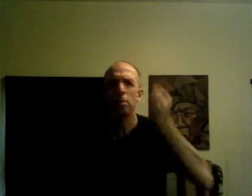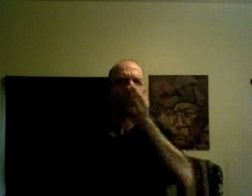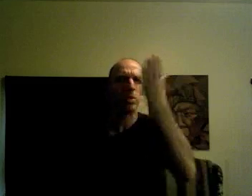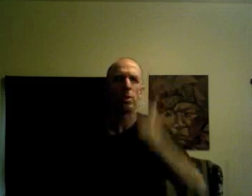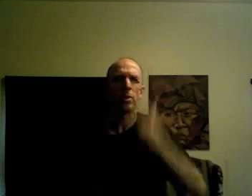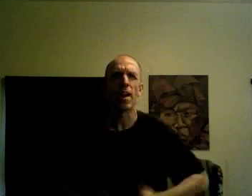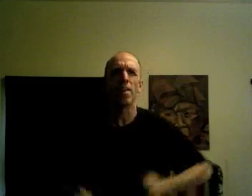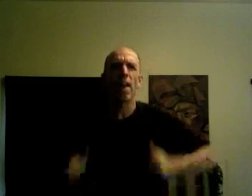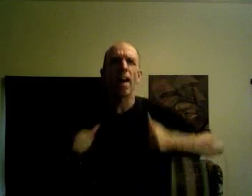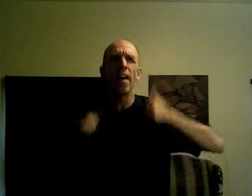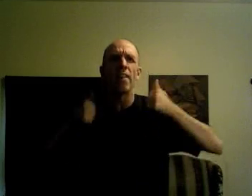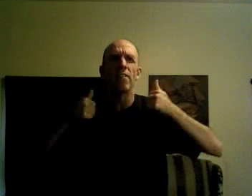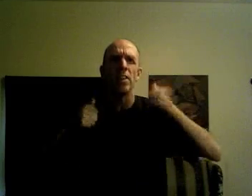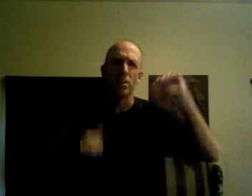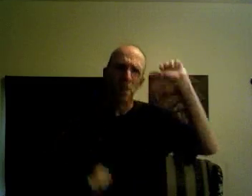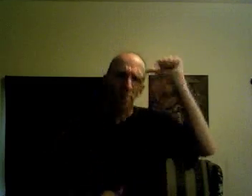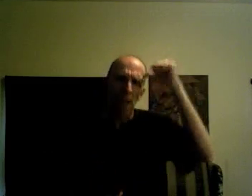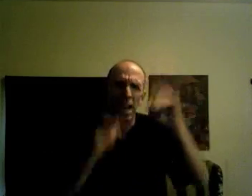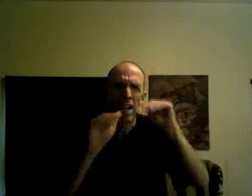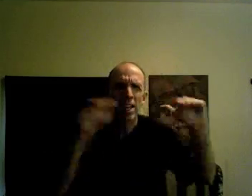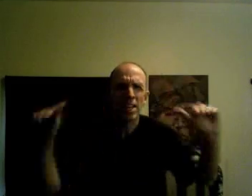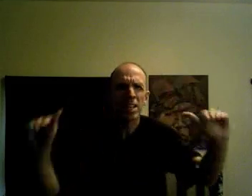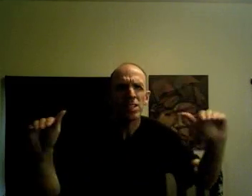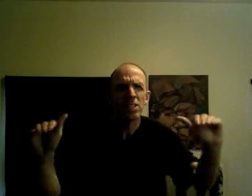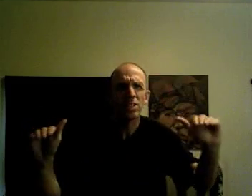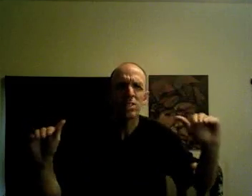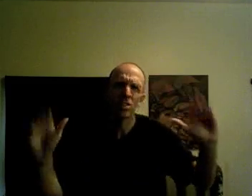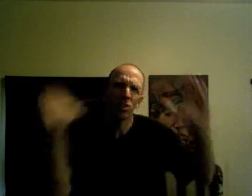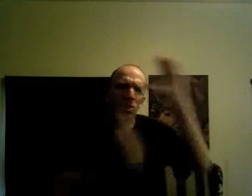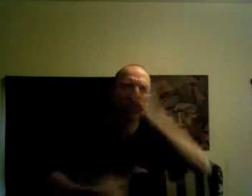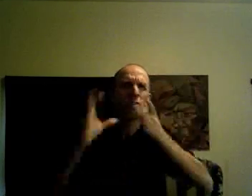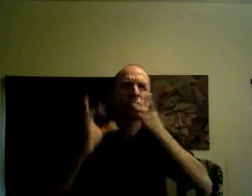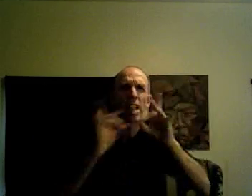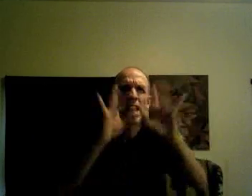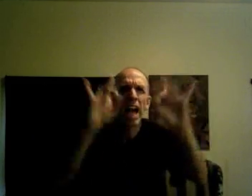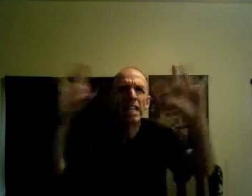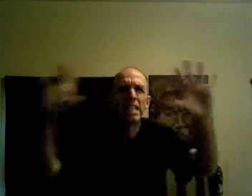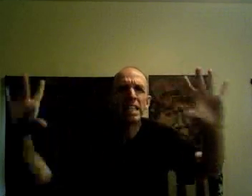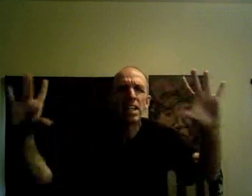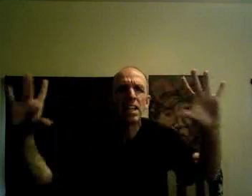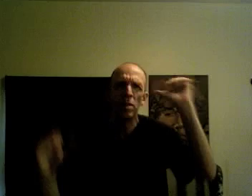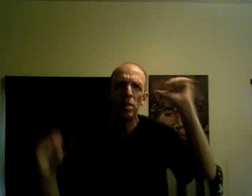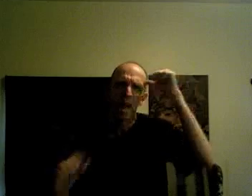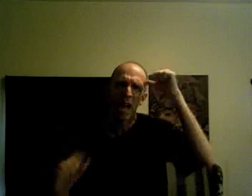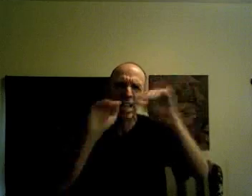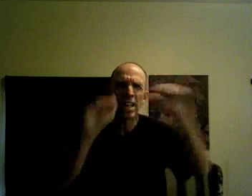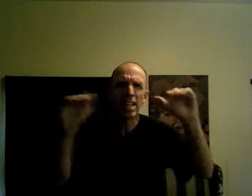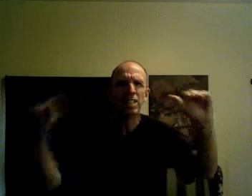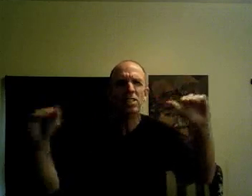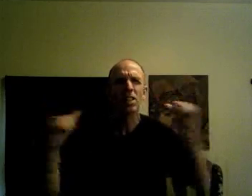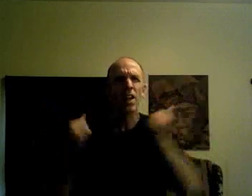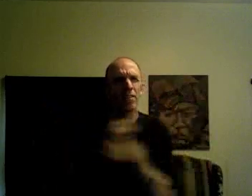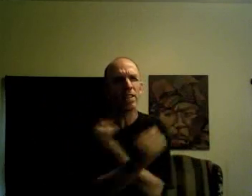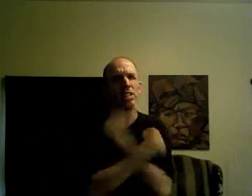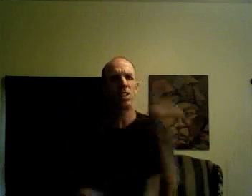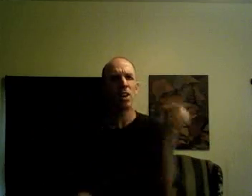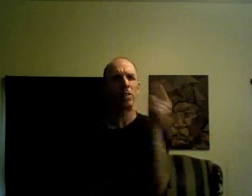beauty of life. Reminding us the search for lives. Reminding us love is always